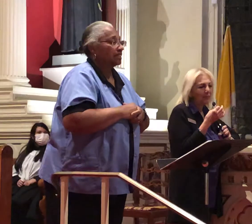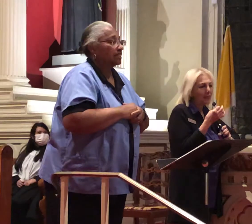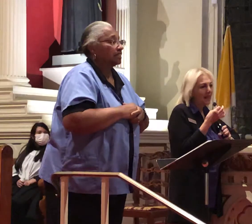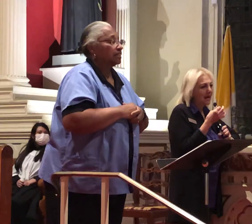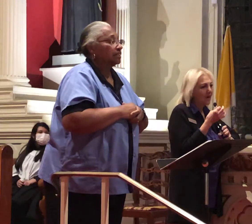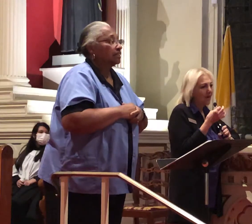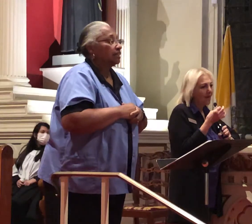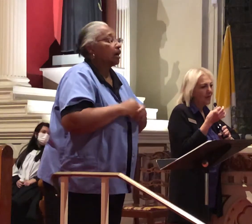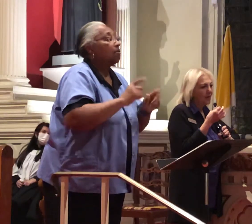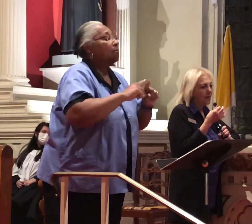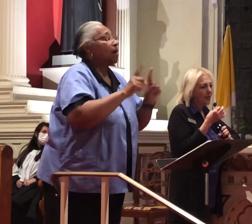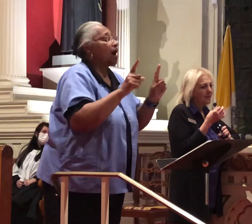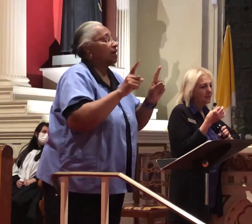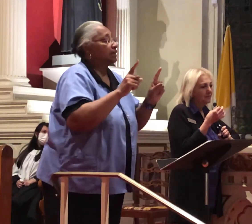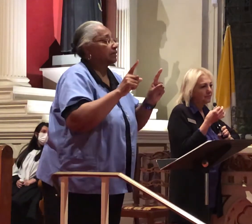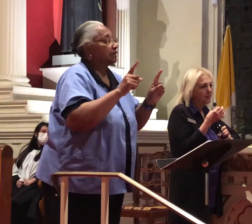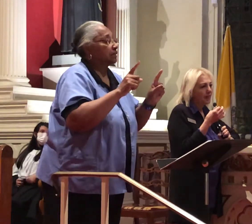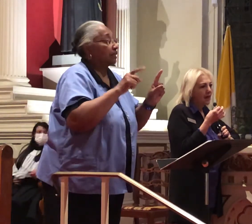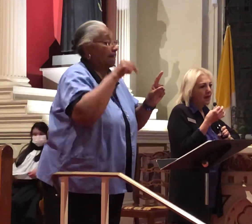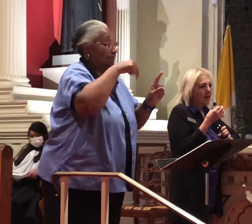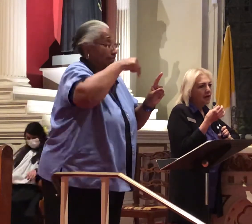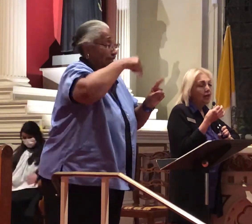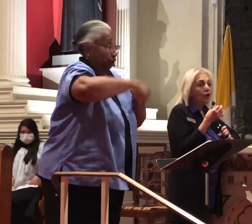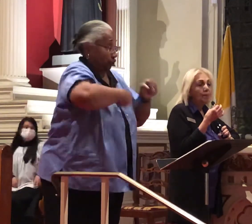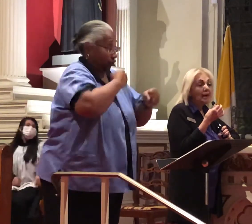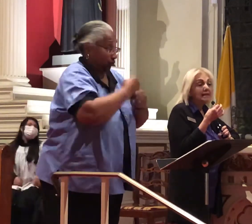the thing is that this year